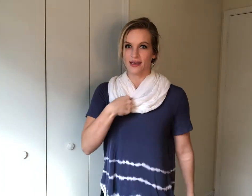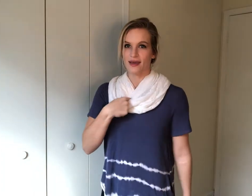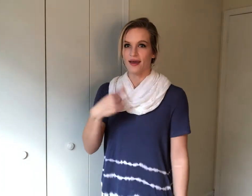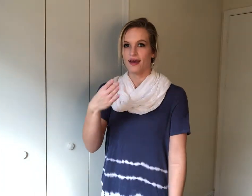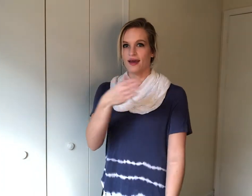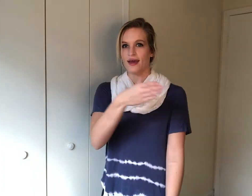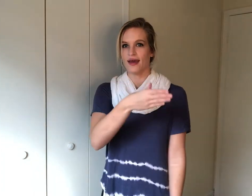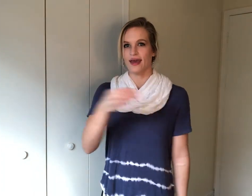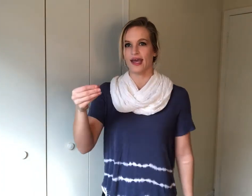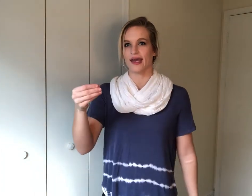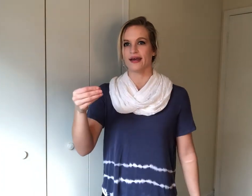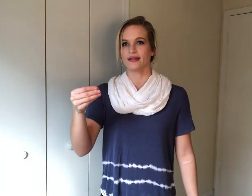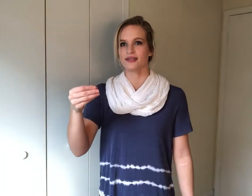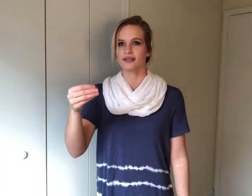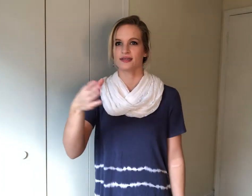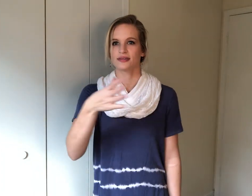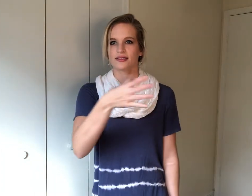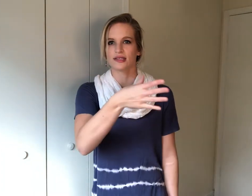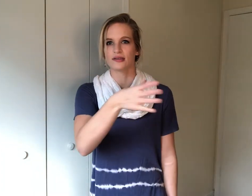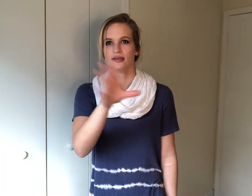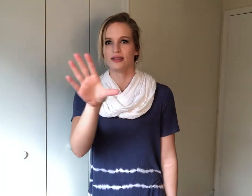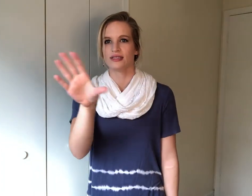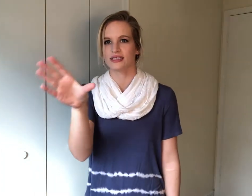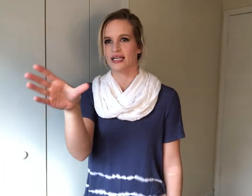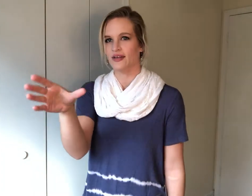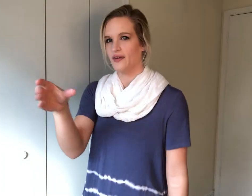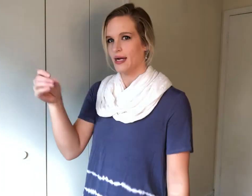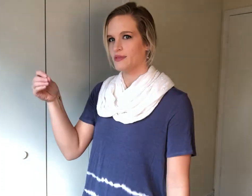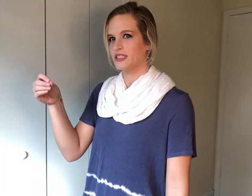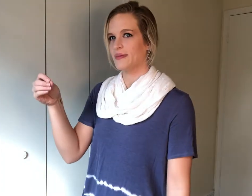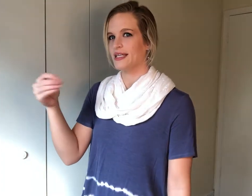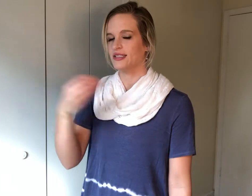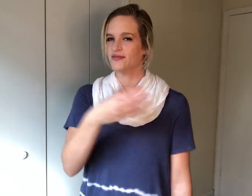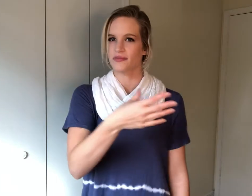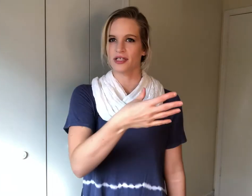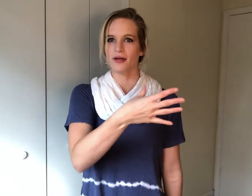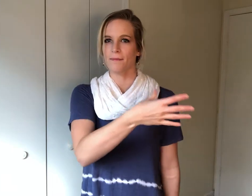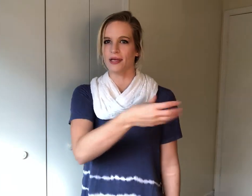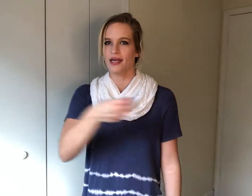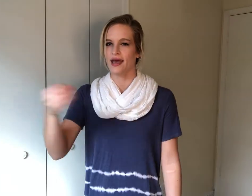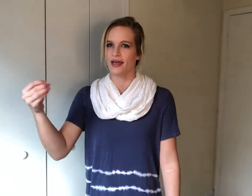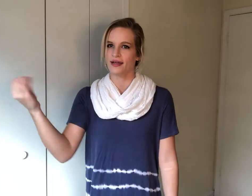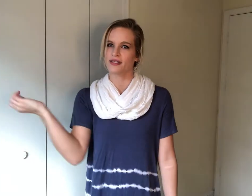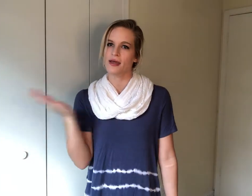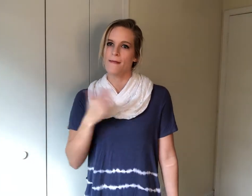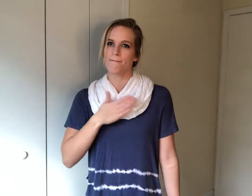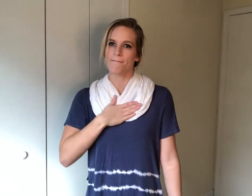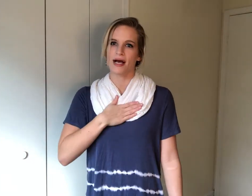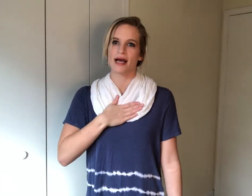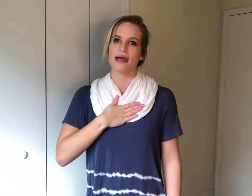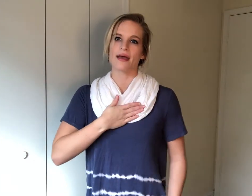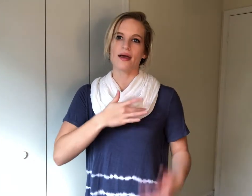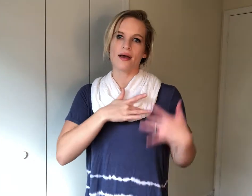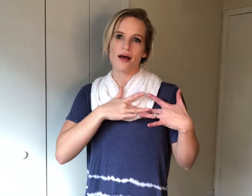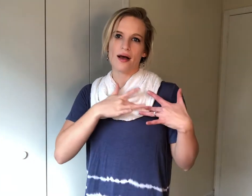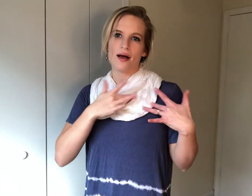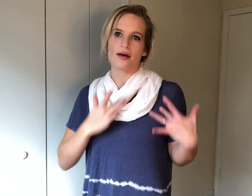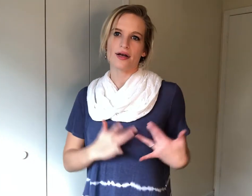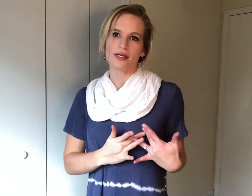and so just kind of grab the space from here me and my heart